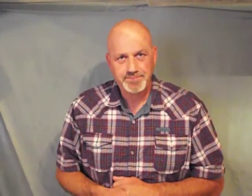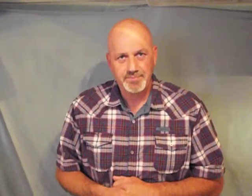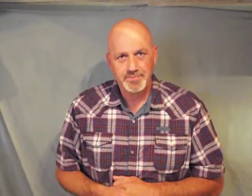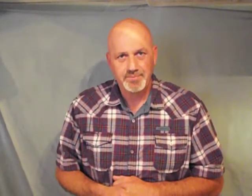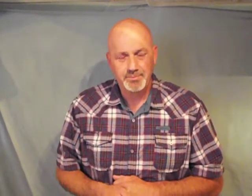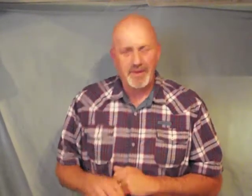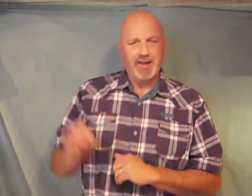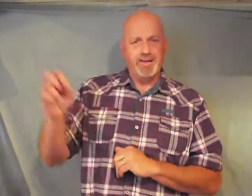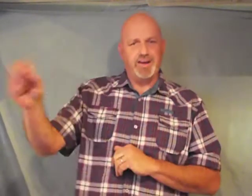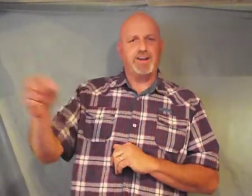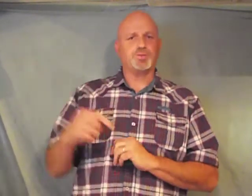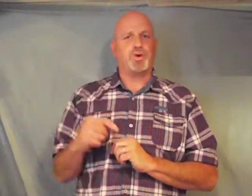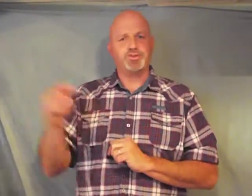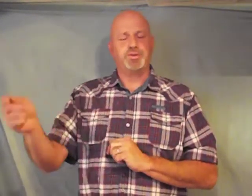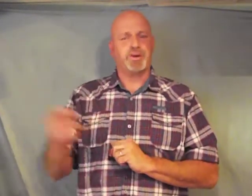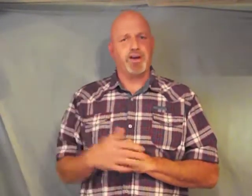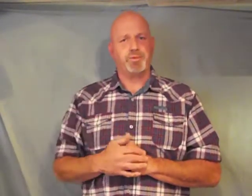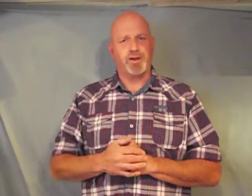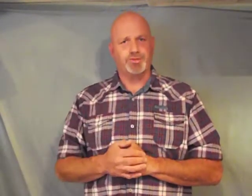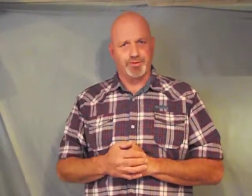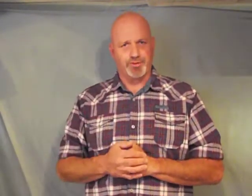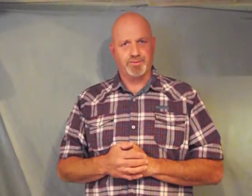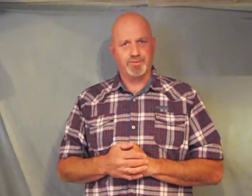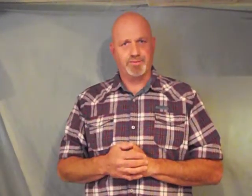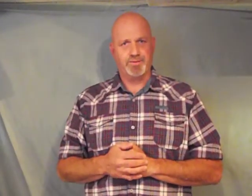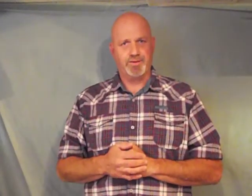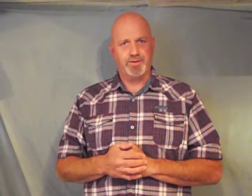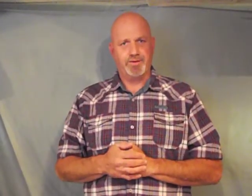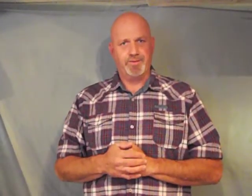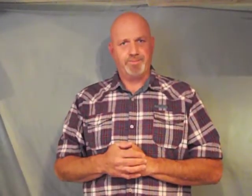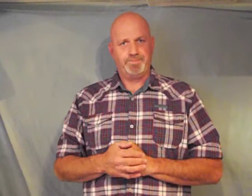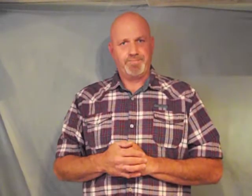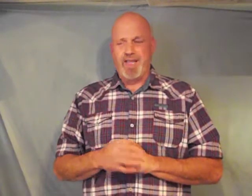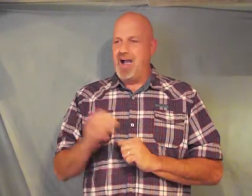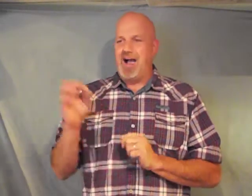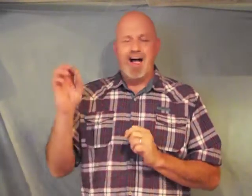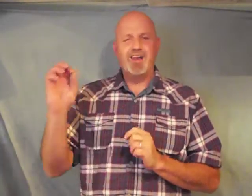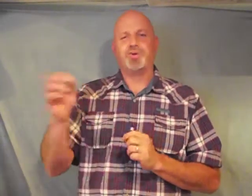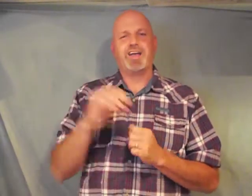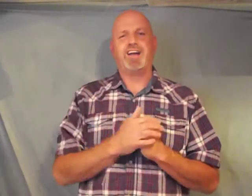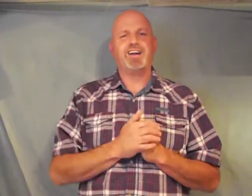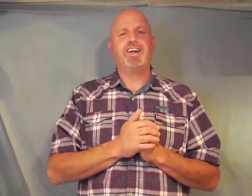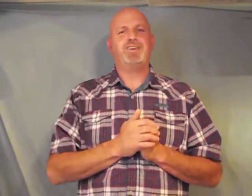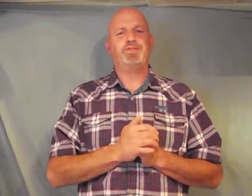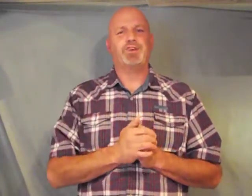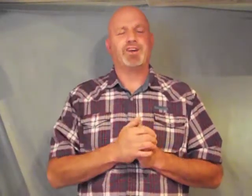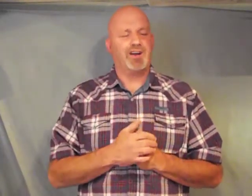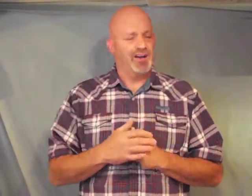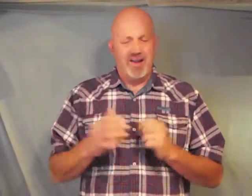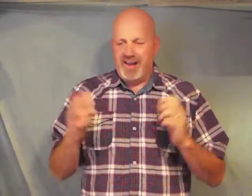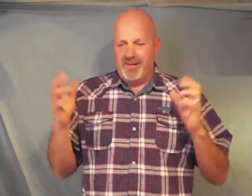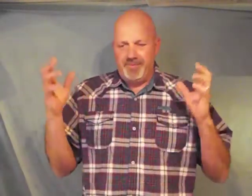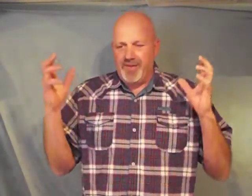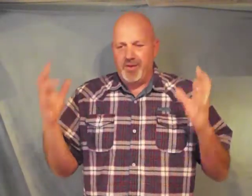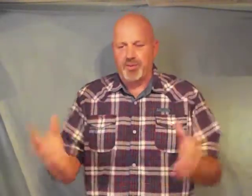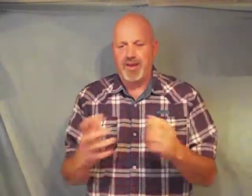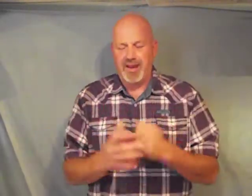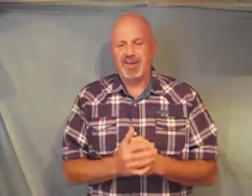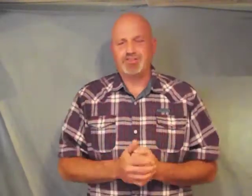but he does want you to come closer I don't care if your relationship